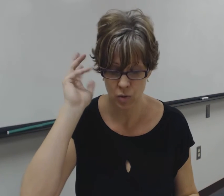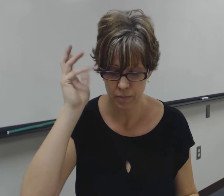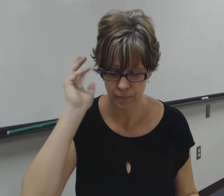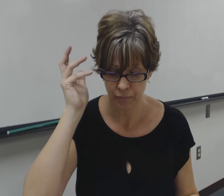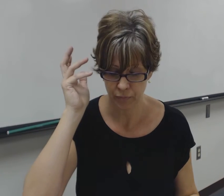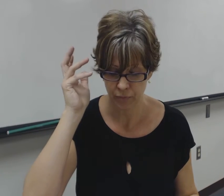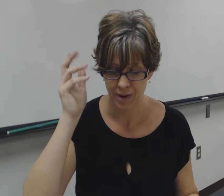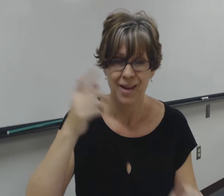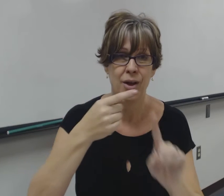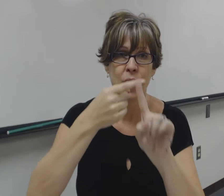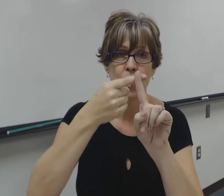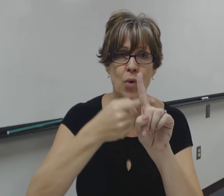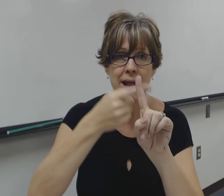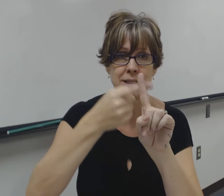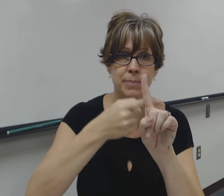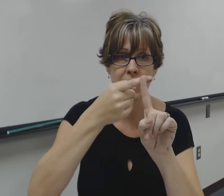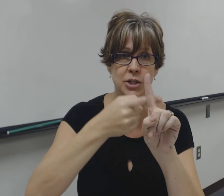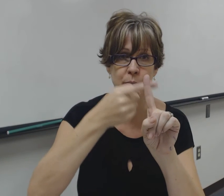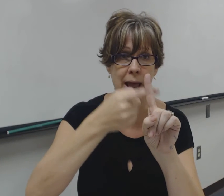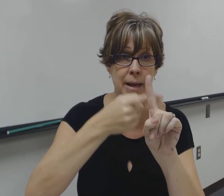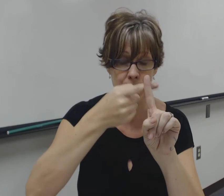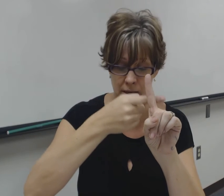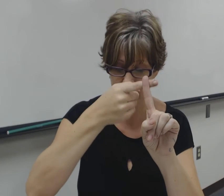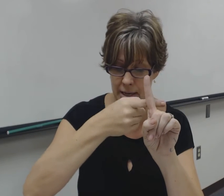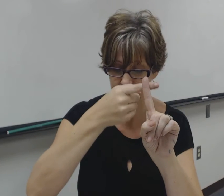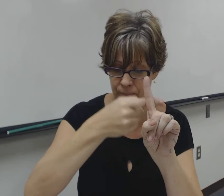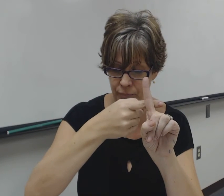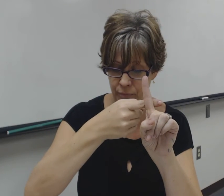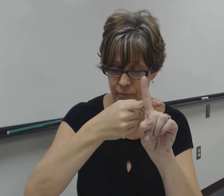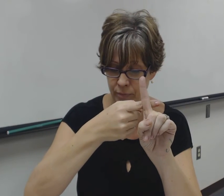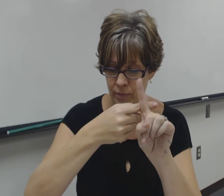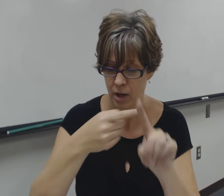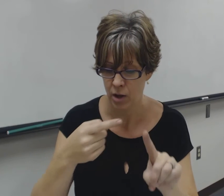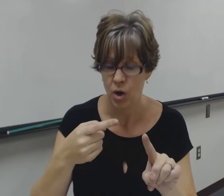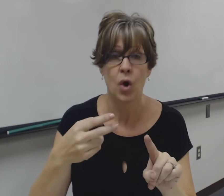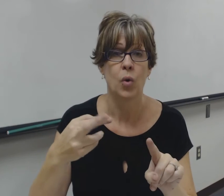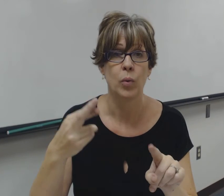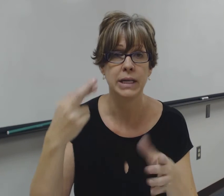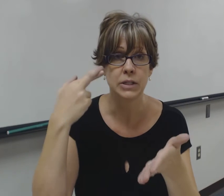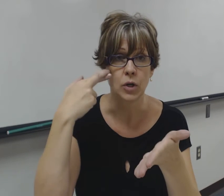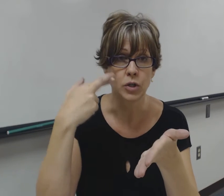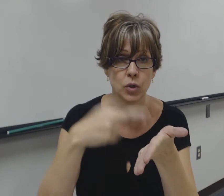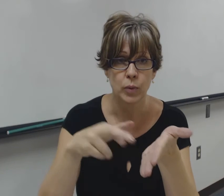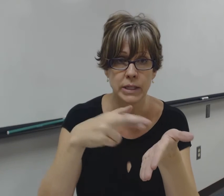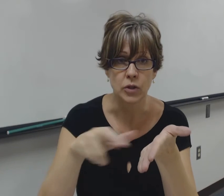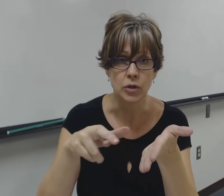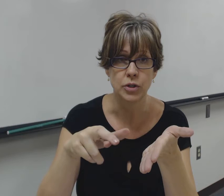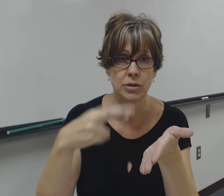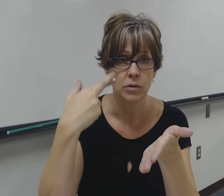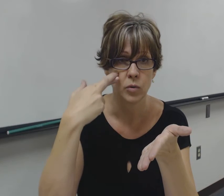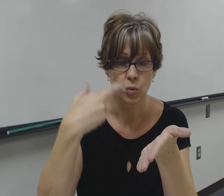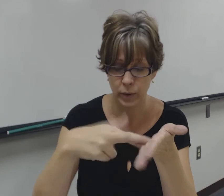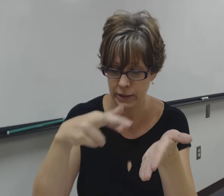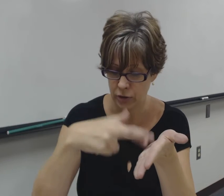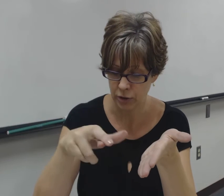rent because you pay it monthly research research research